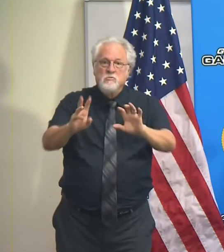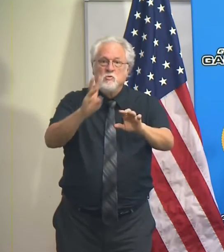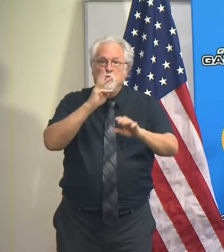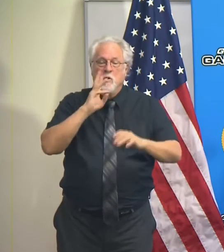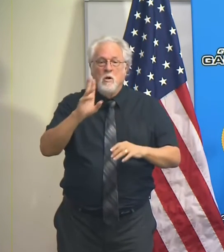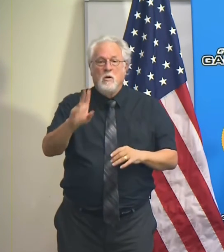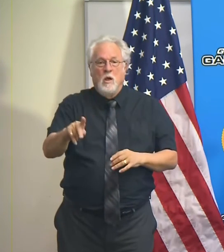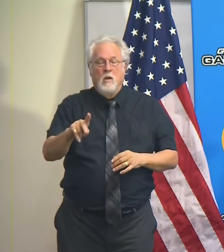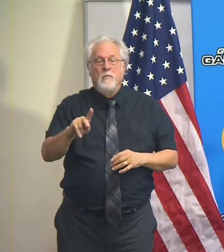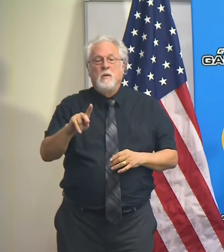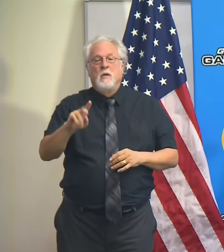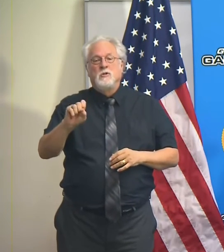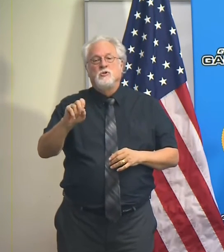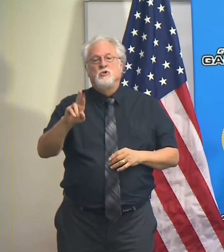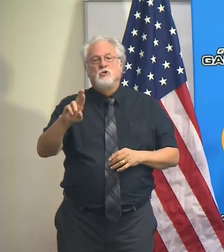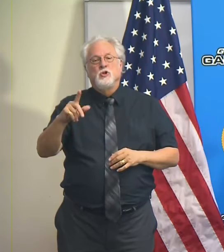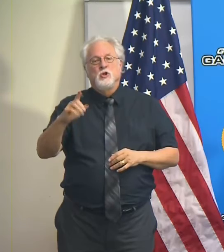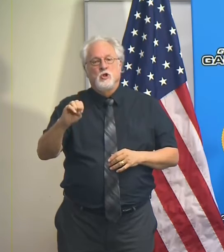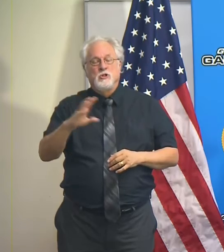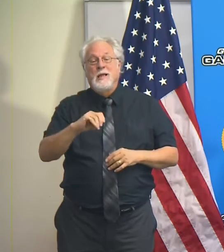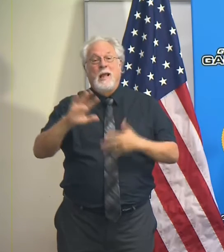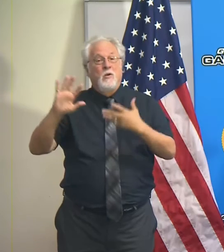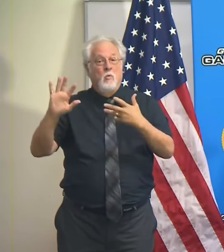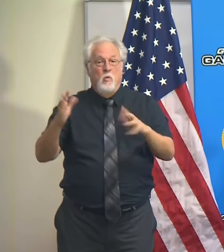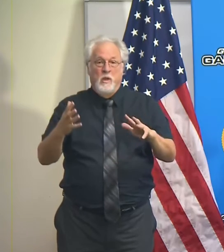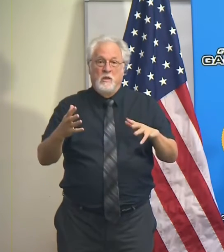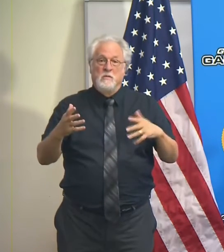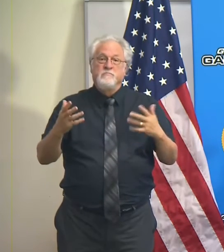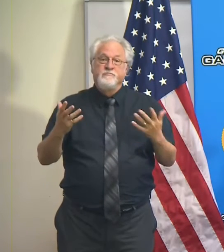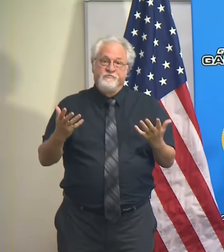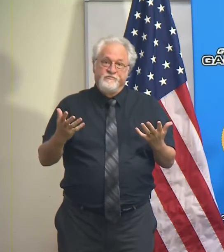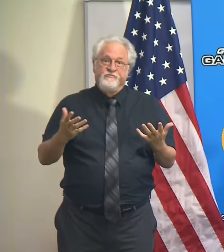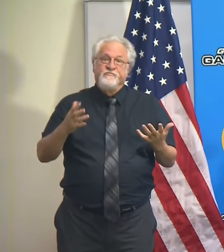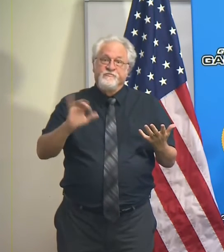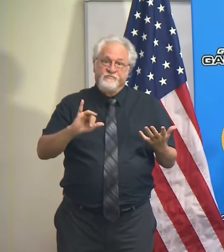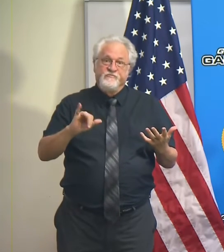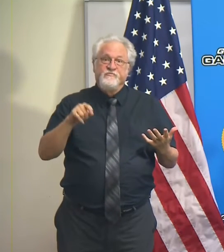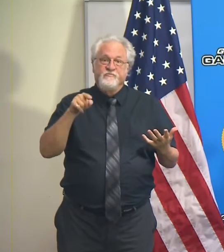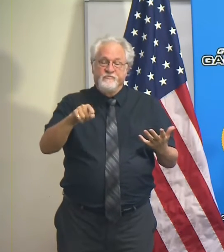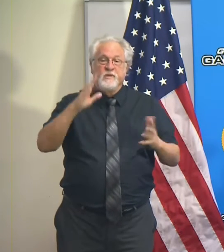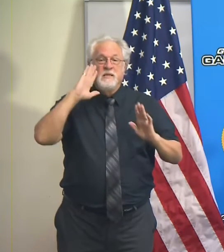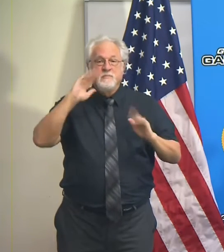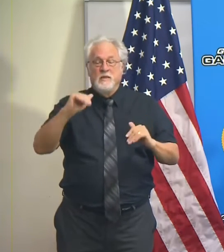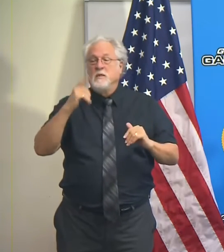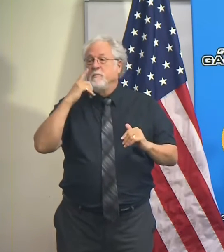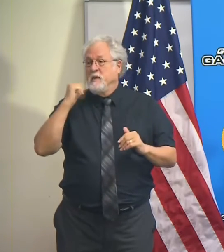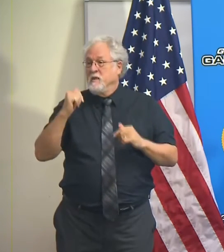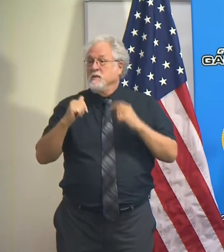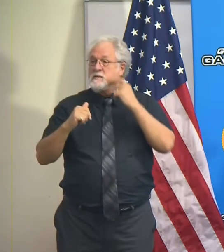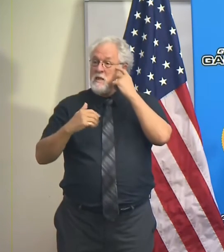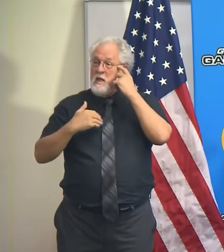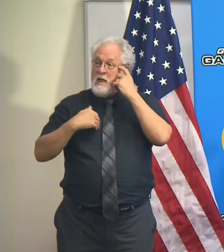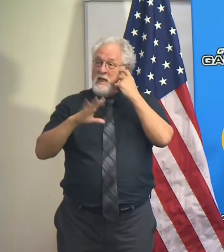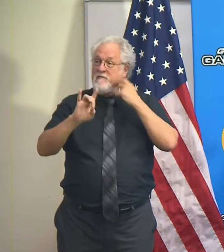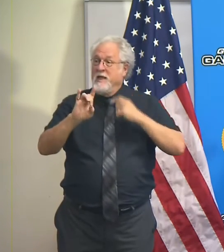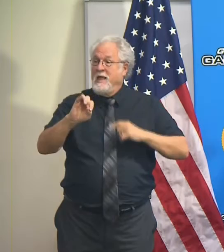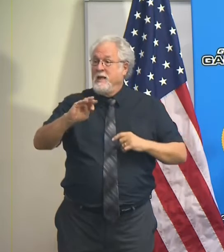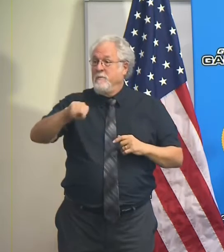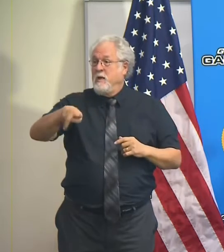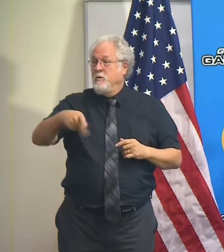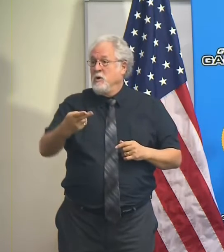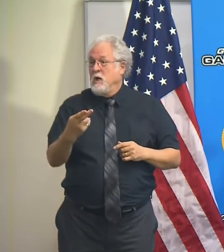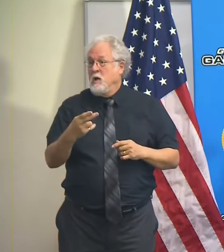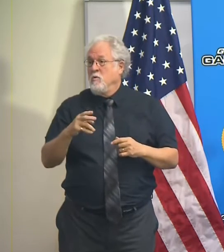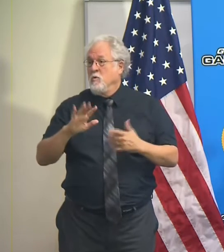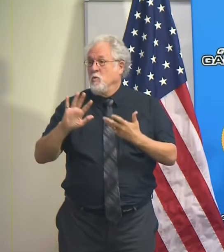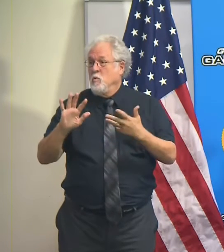and of course the wind damage is also to be expected because it does have 80-mile-per-hour sustained